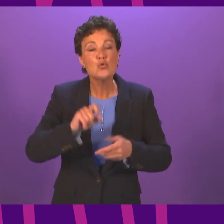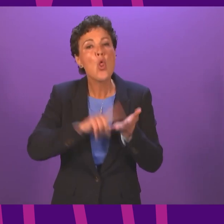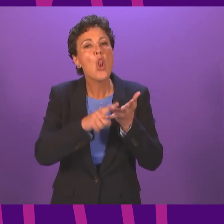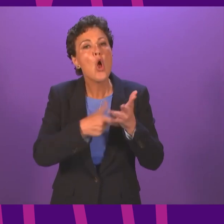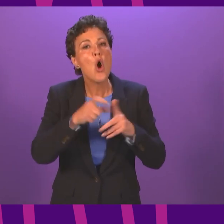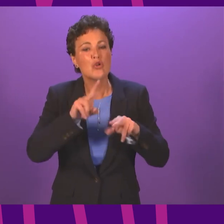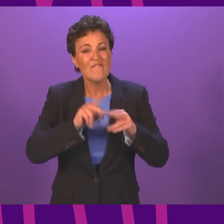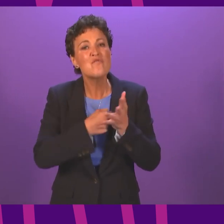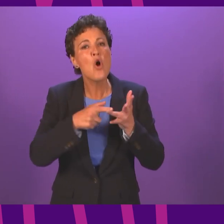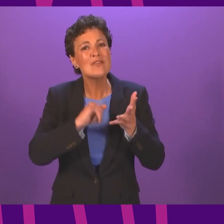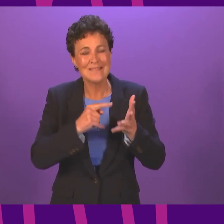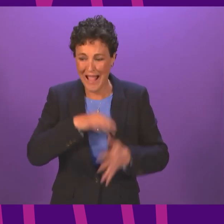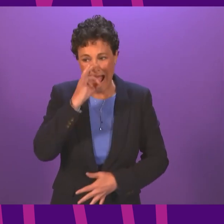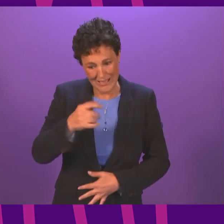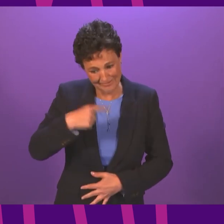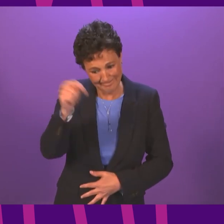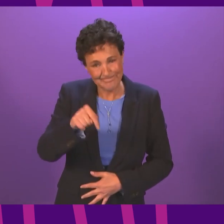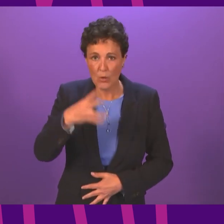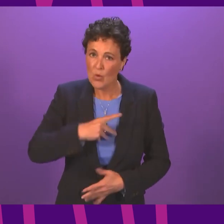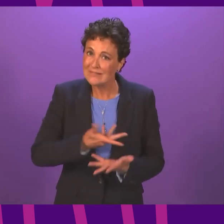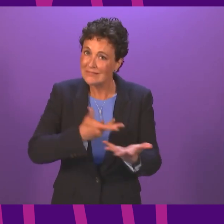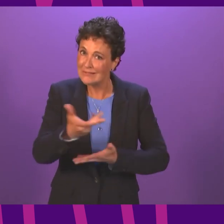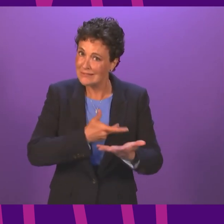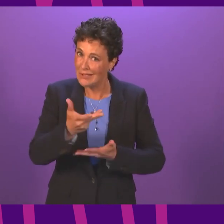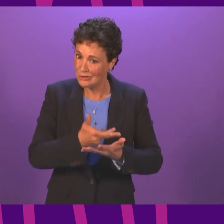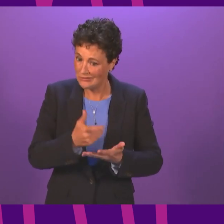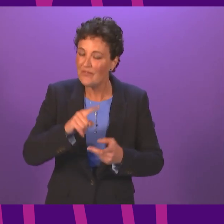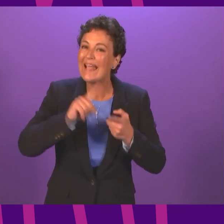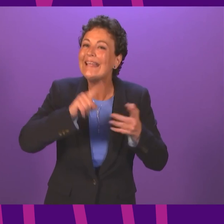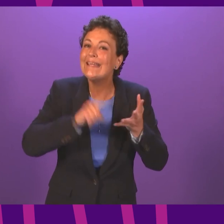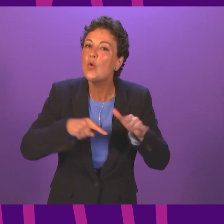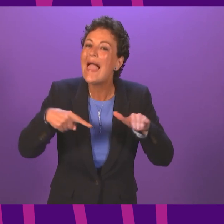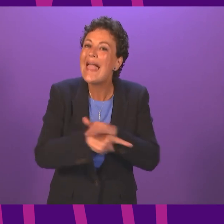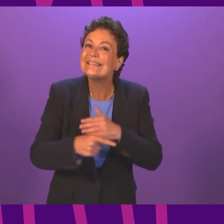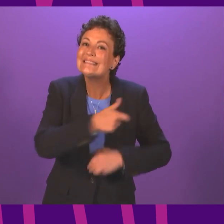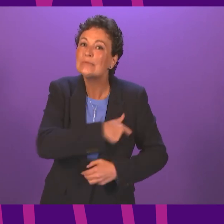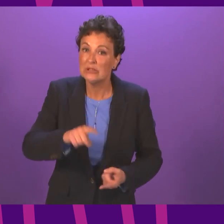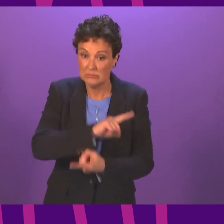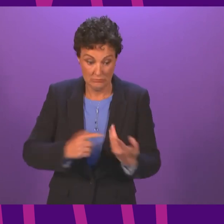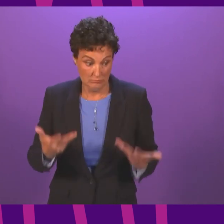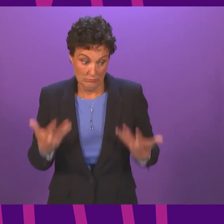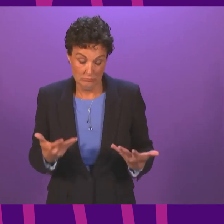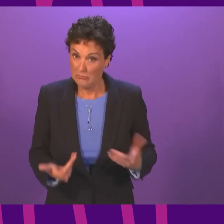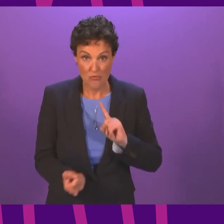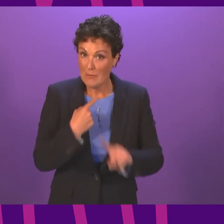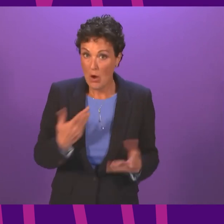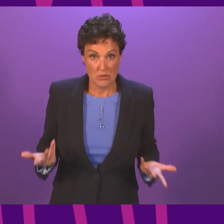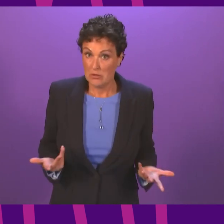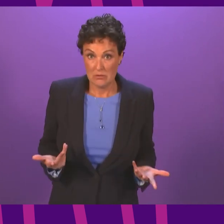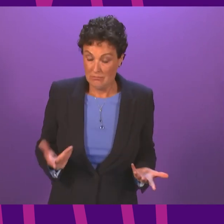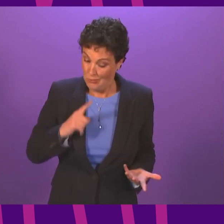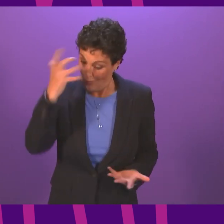of June requesting a discussion on the issue at EU exit committee meetings we have yet to receive a response